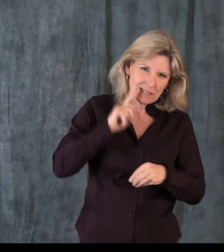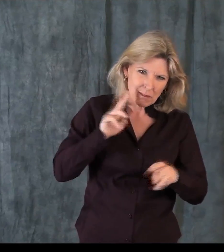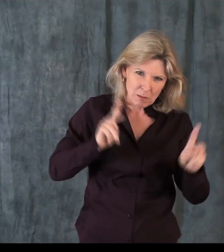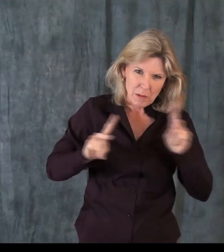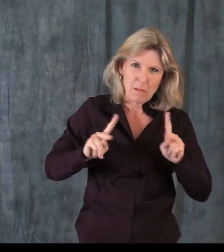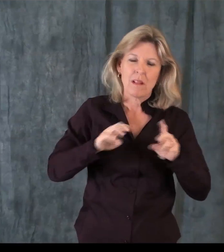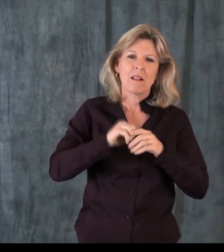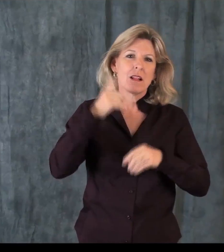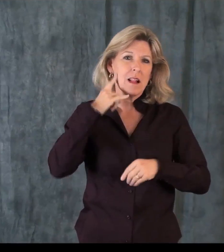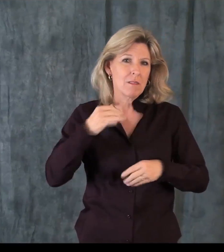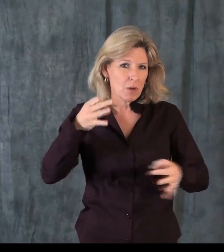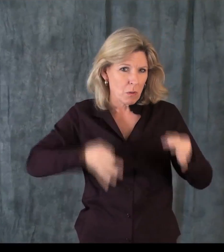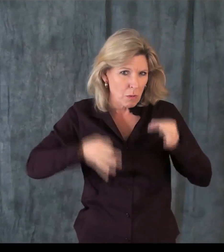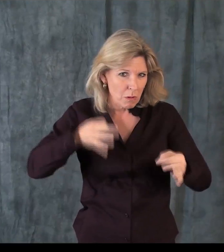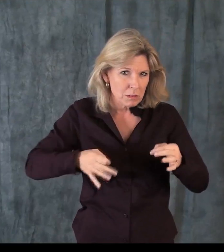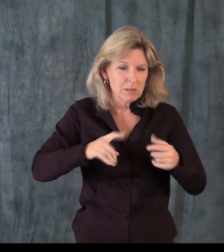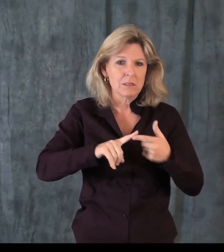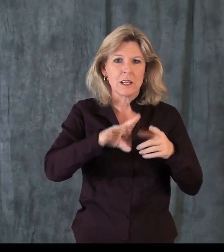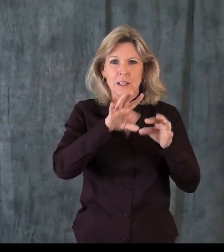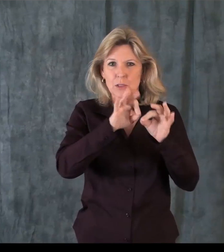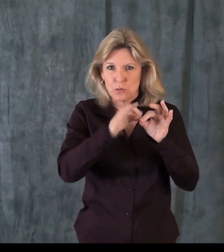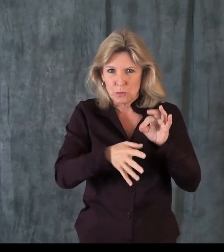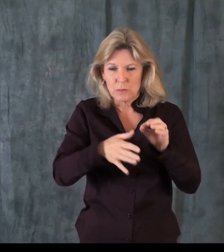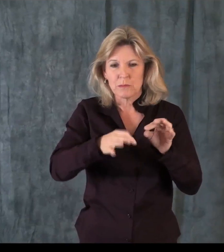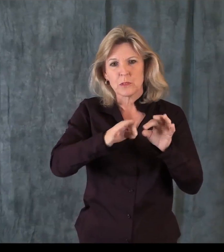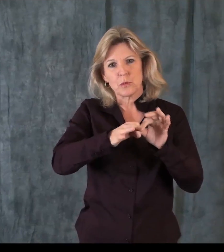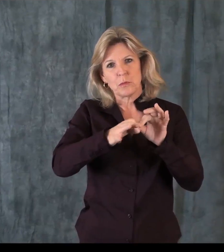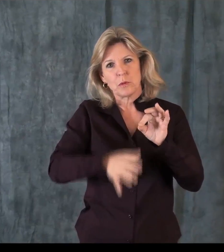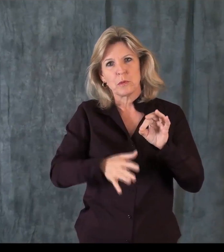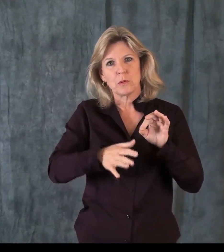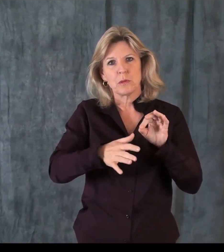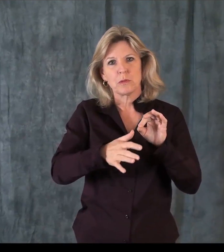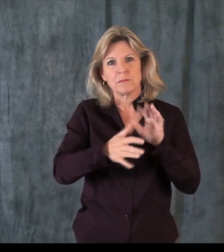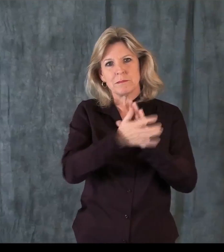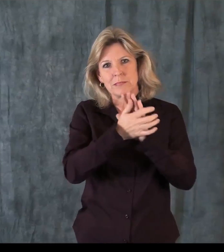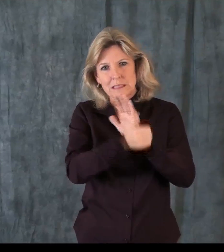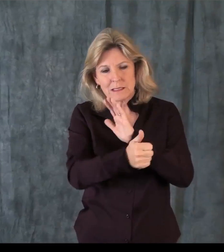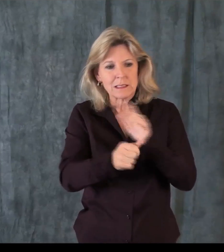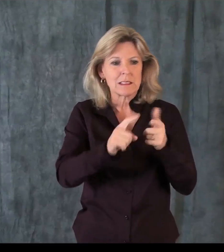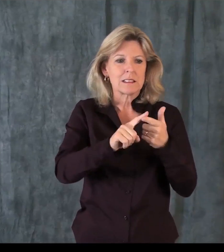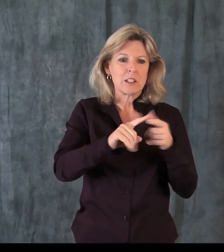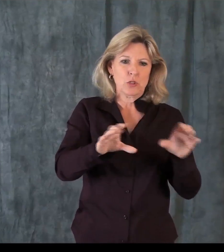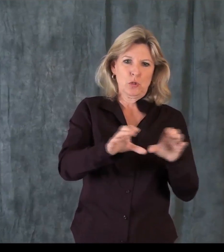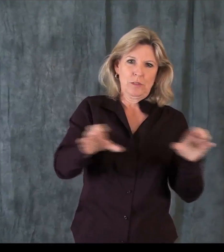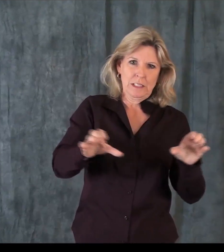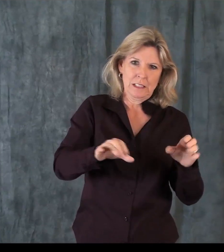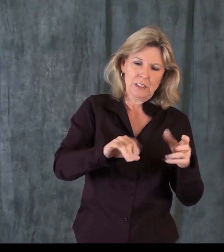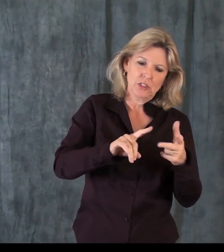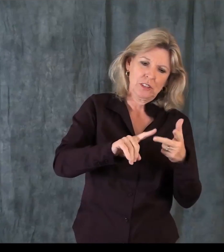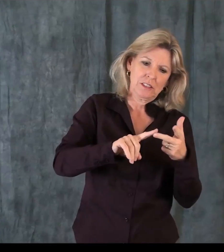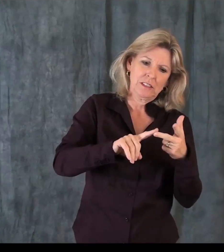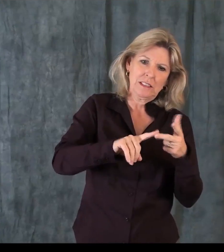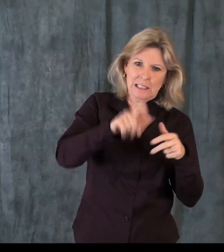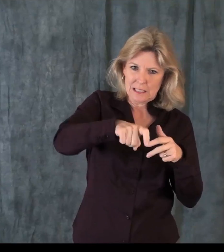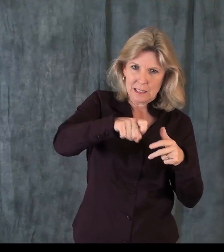on ASL, looking at deaf people in the court systems, interpreter usage, interpreter qualifications and certifications,